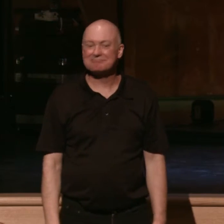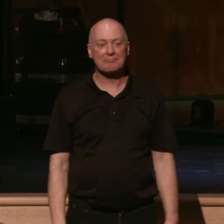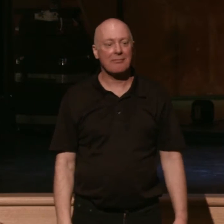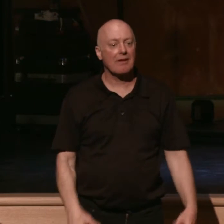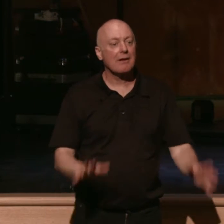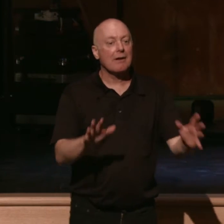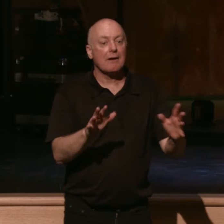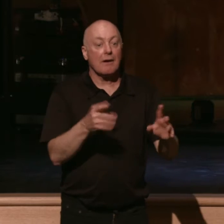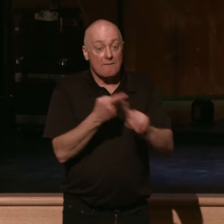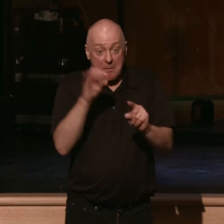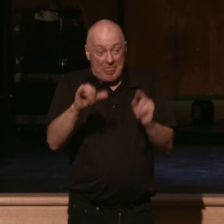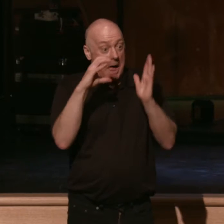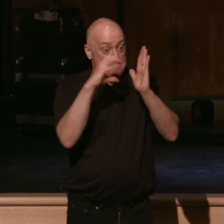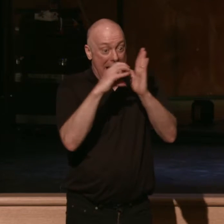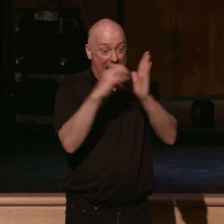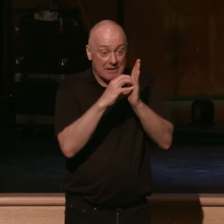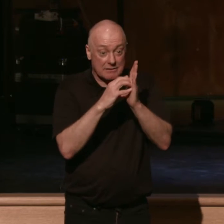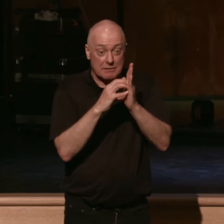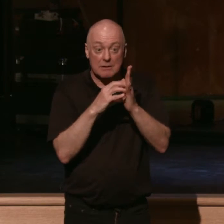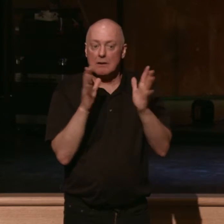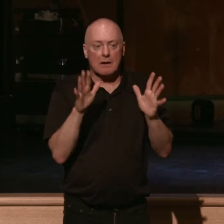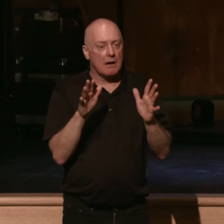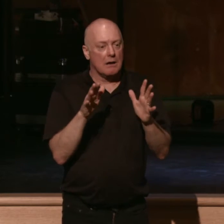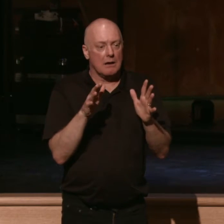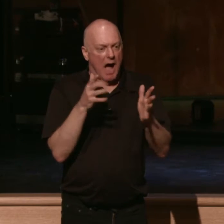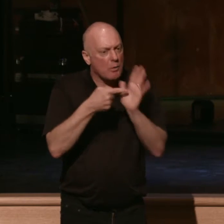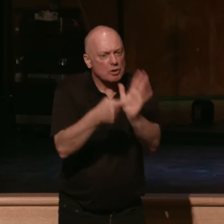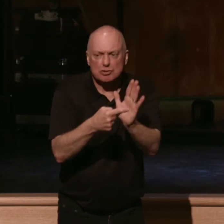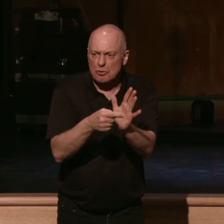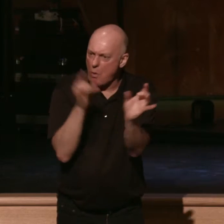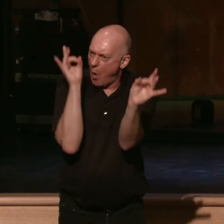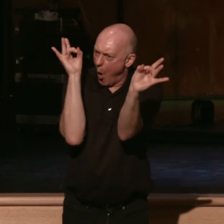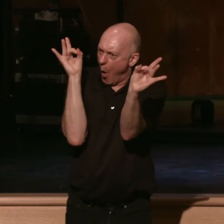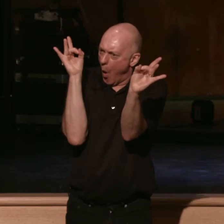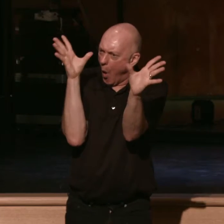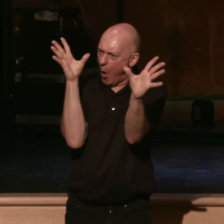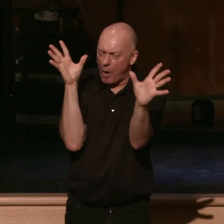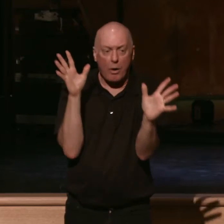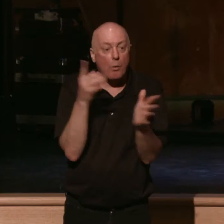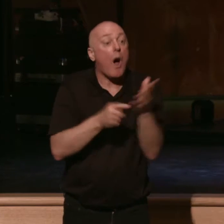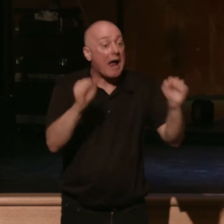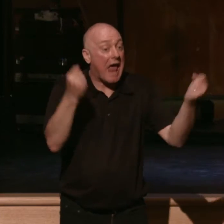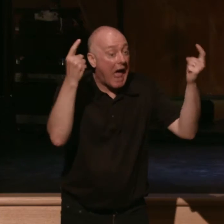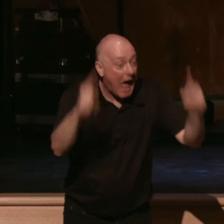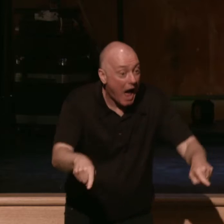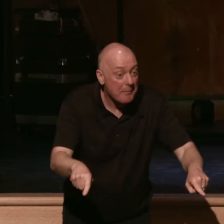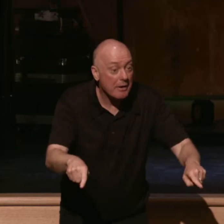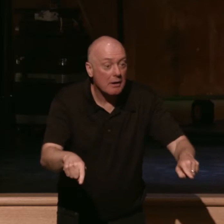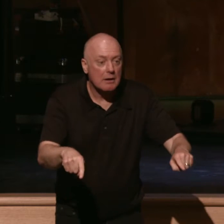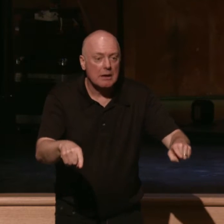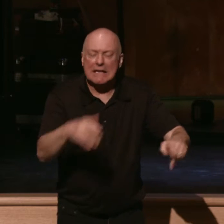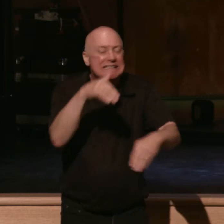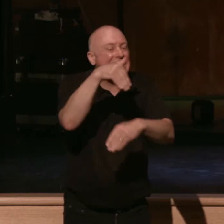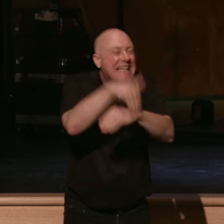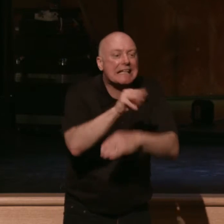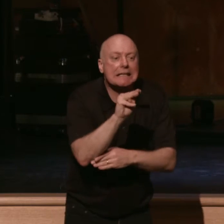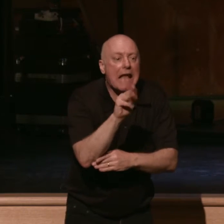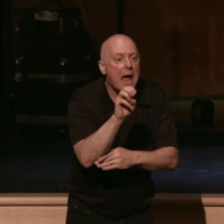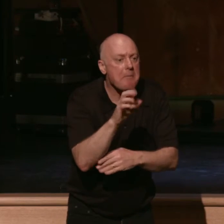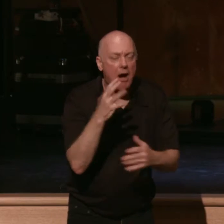this passage, want to show you the horror of where complaining can take you. I want to show you what a nightmare complaining is, how toxic